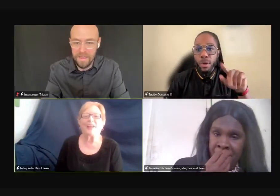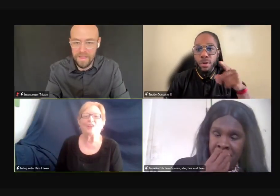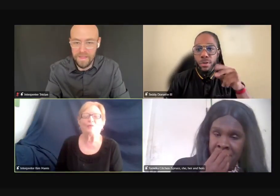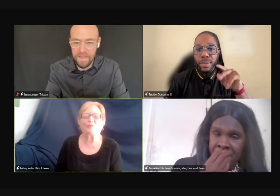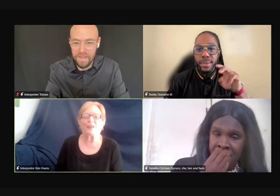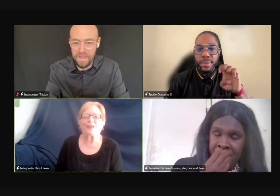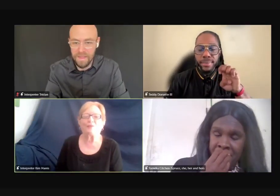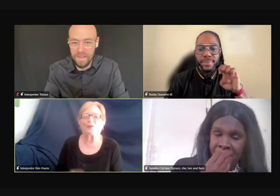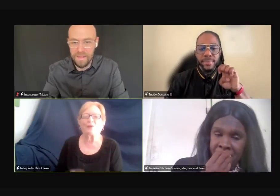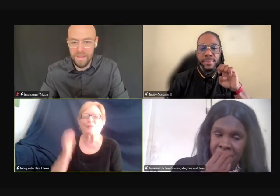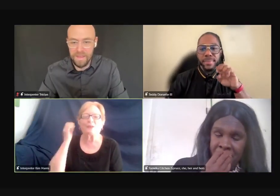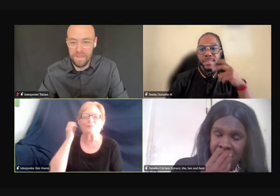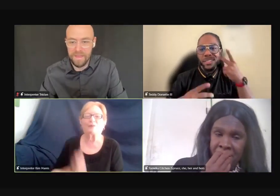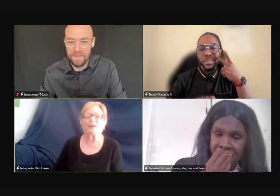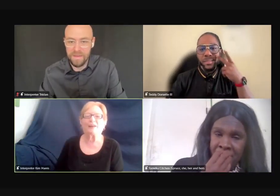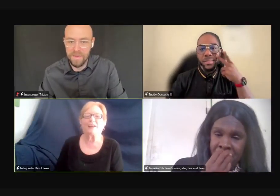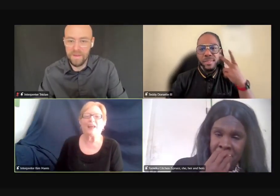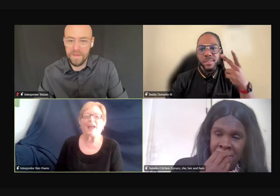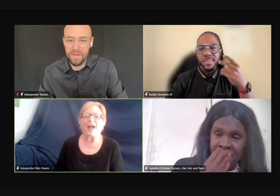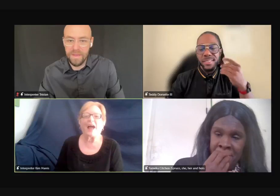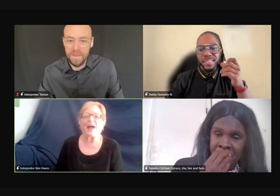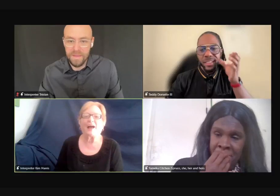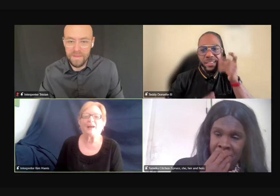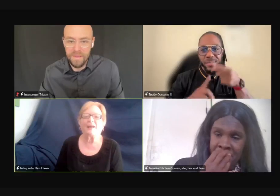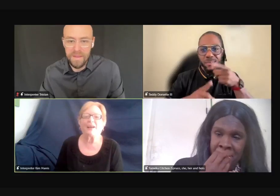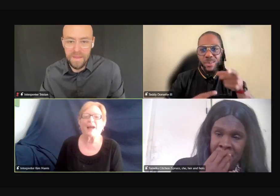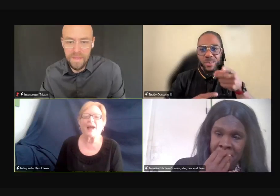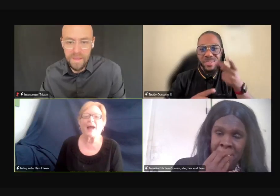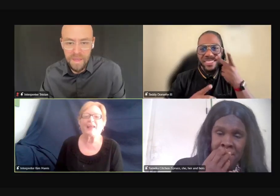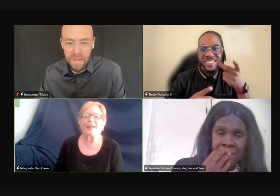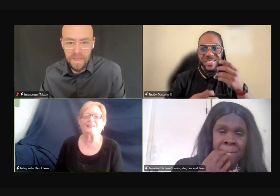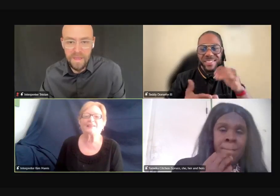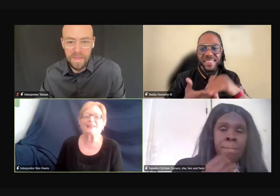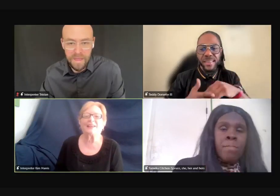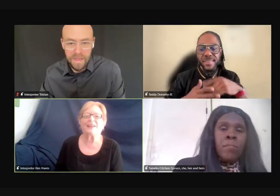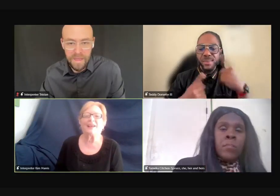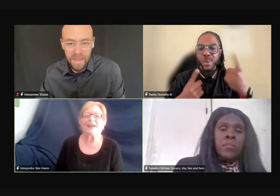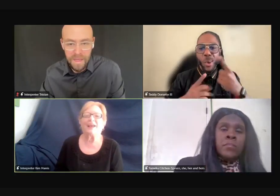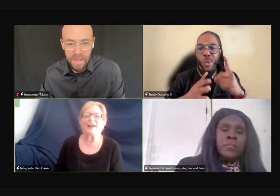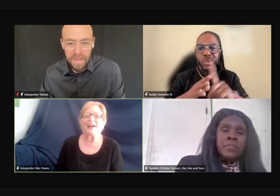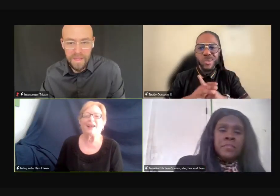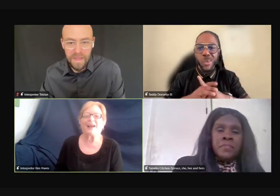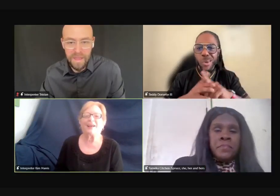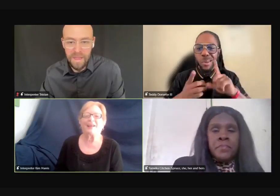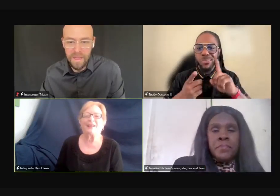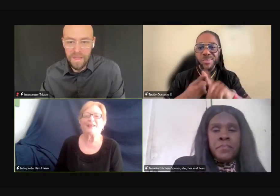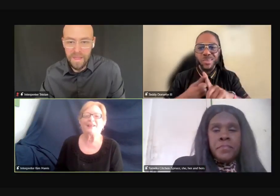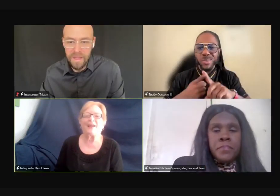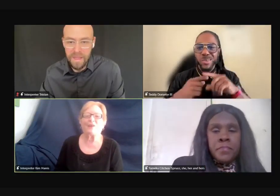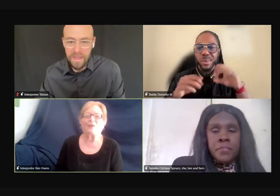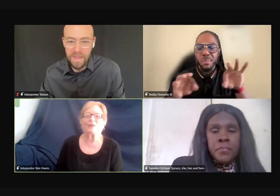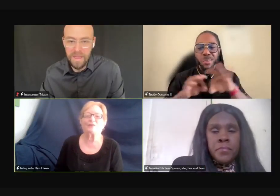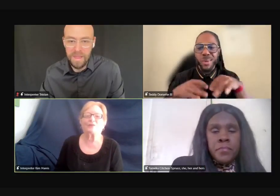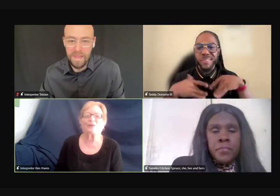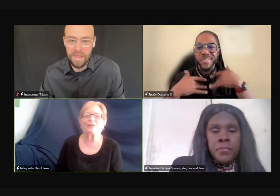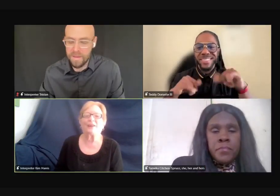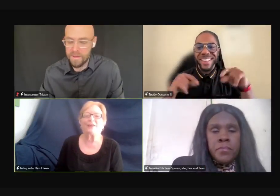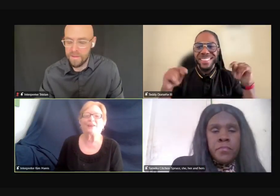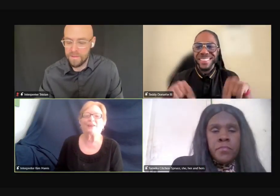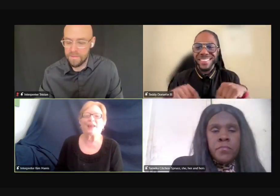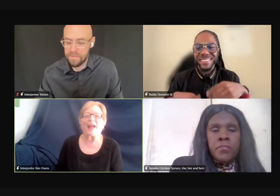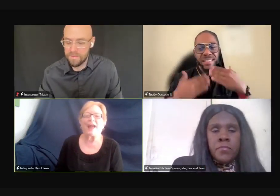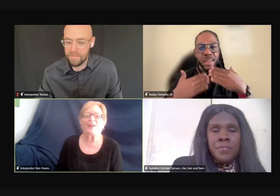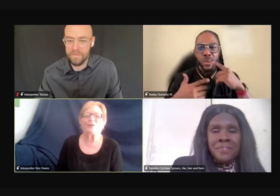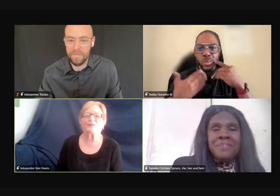Thank you. Thank you very much, Marguerite. I can see. I know the concern